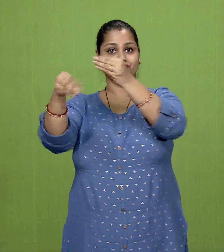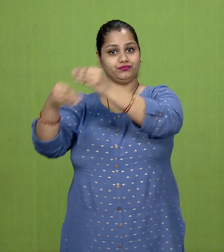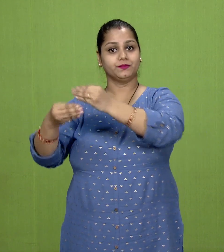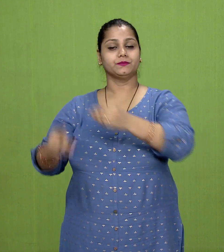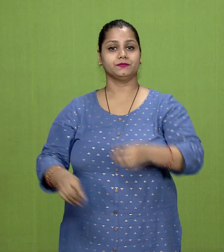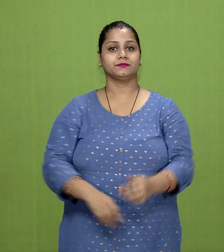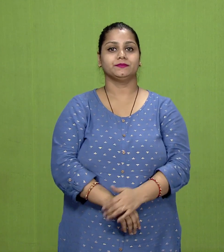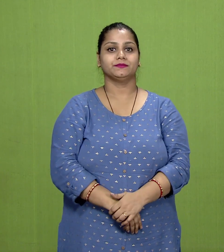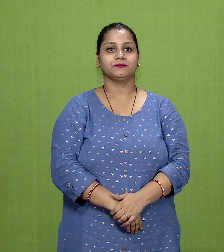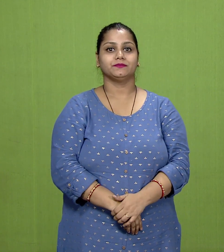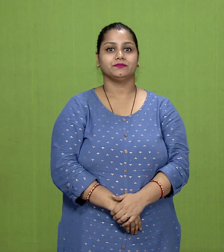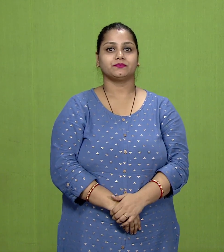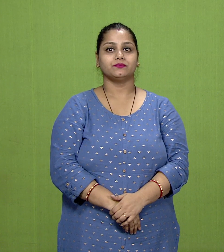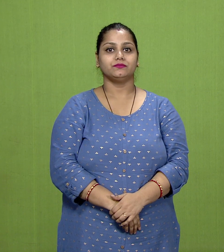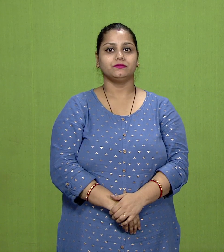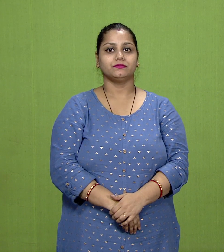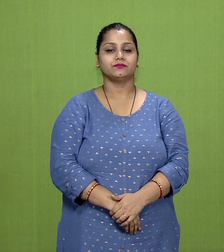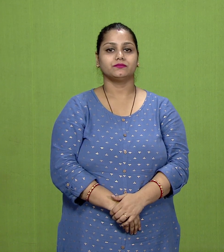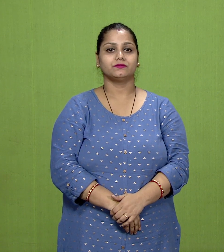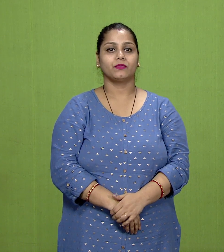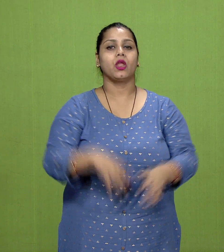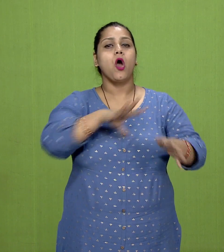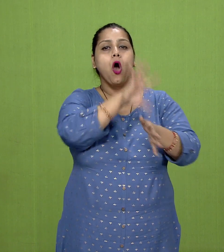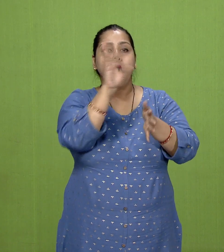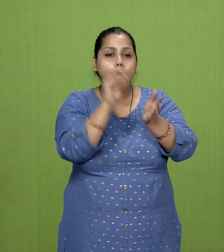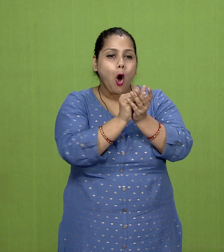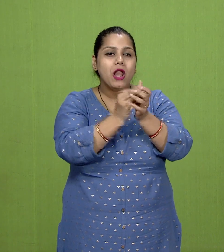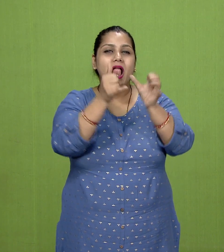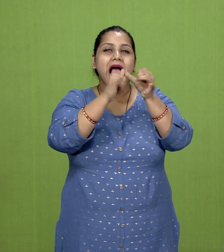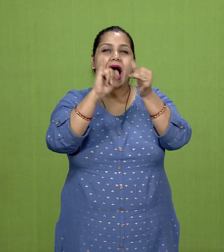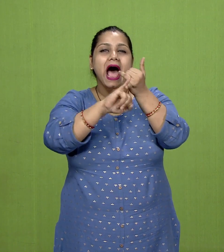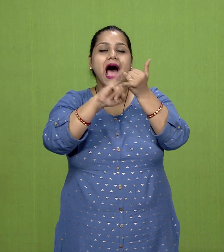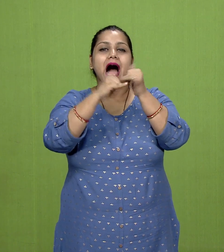and those levels of the assembly were